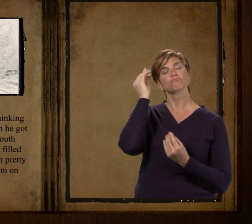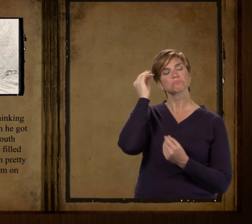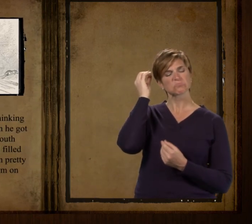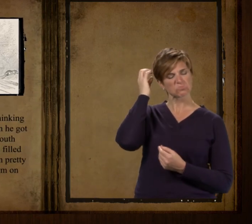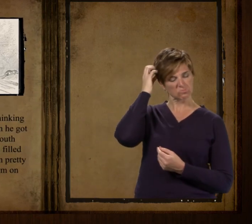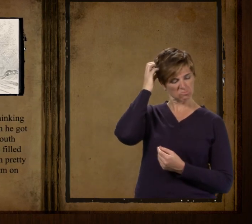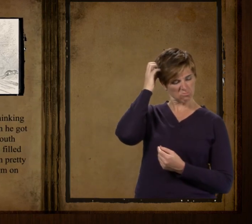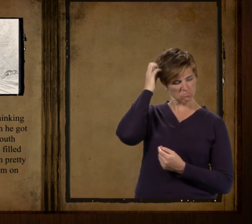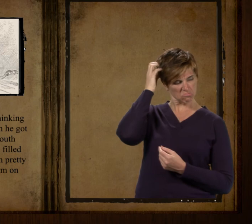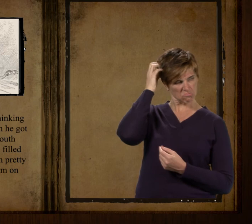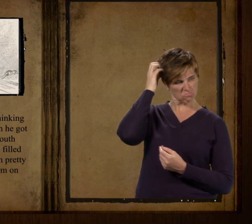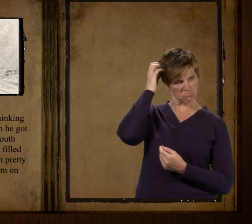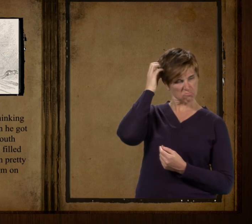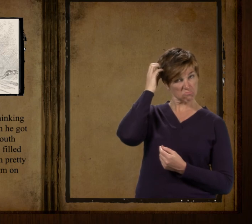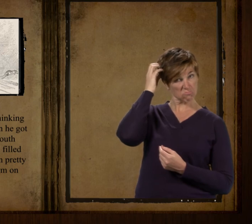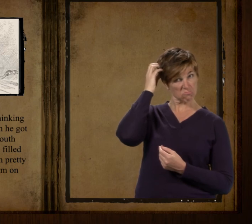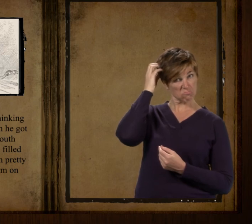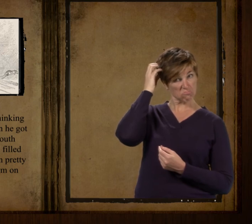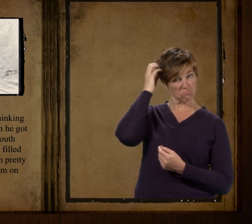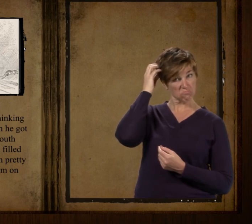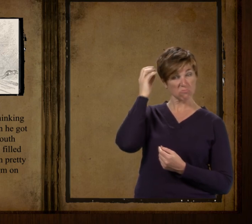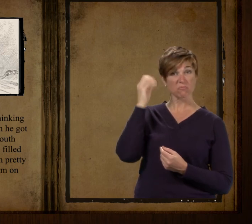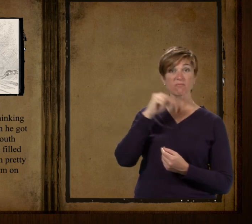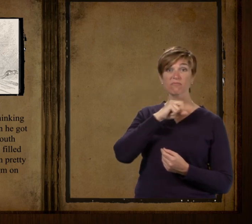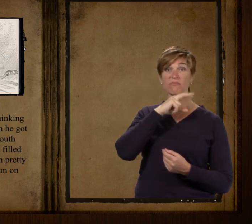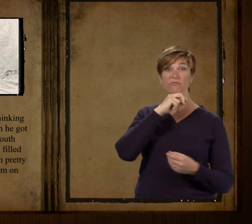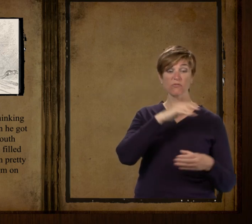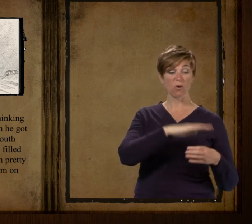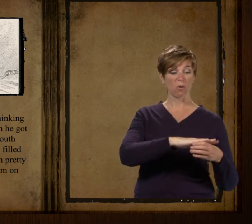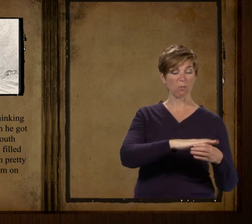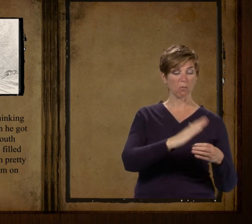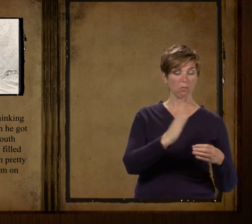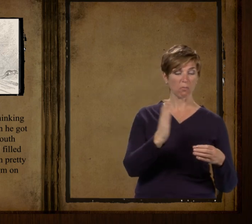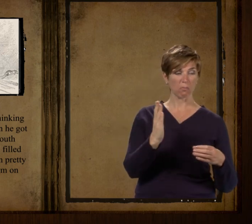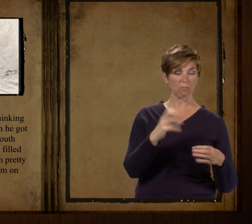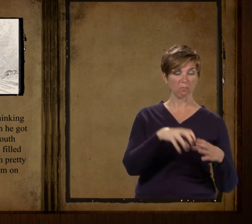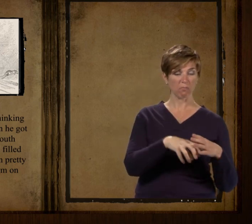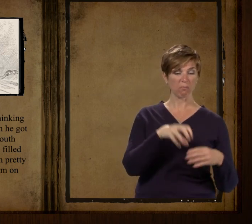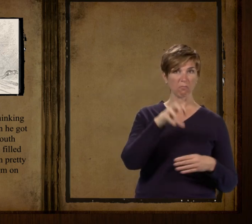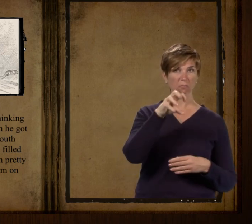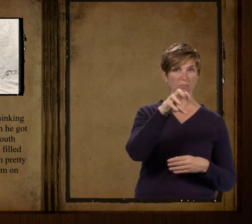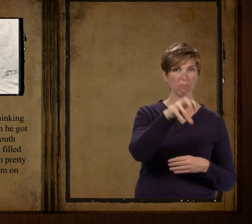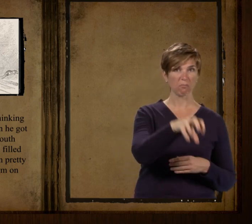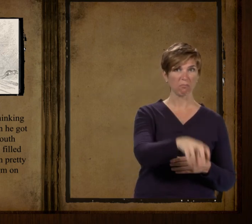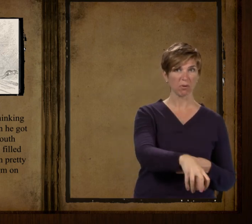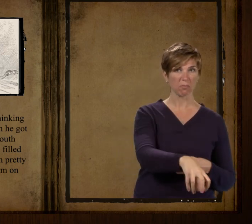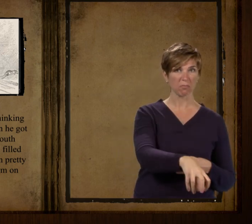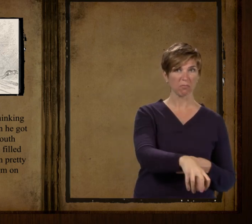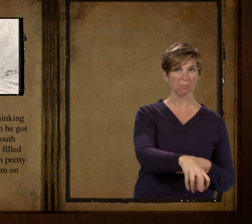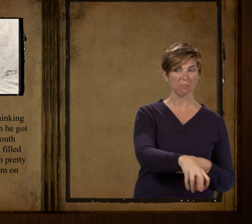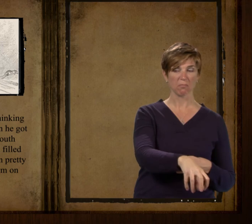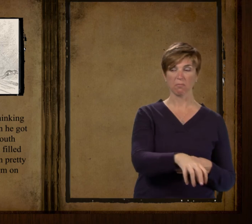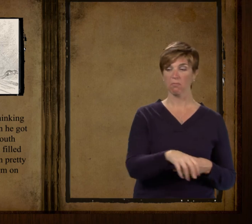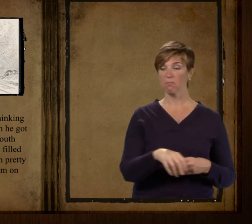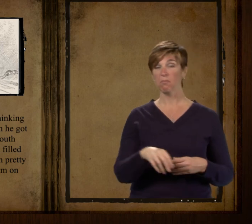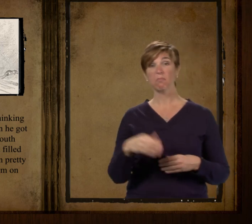so he sat there a good while thinking and thinking to his self and then he got the frog out